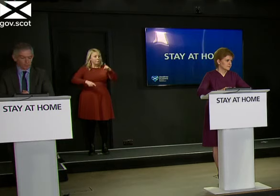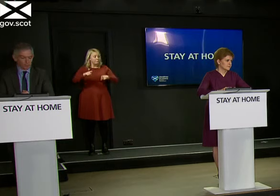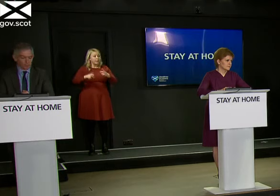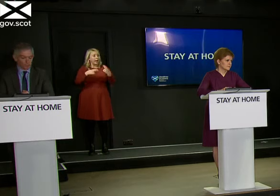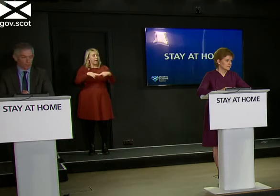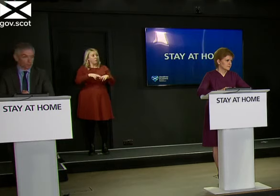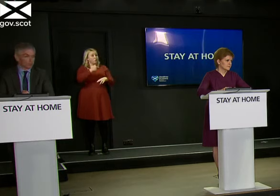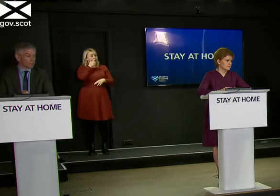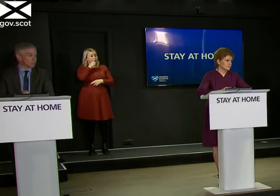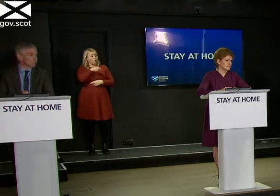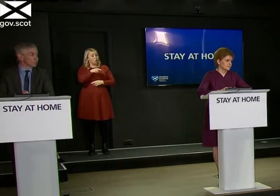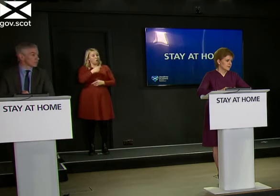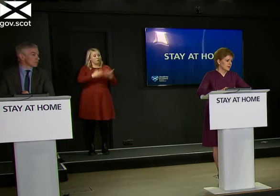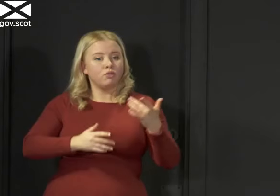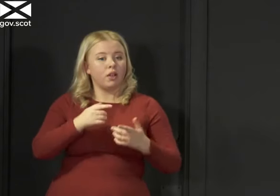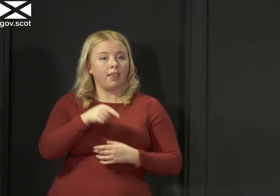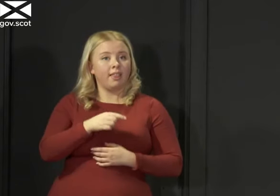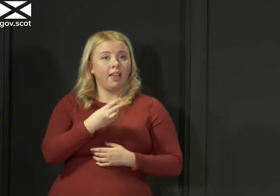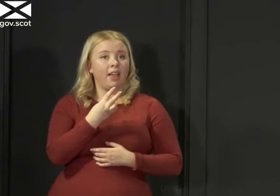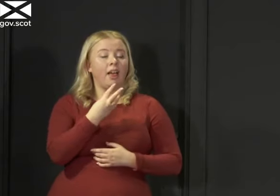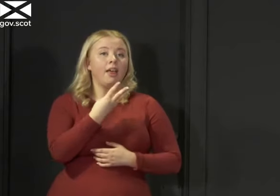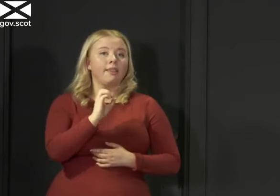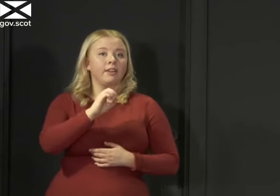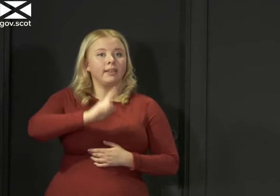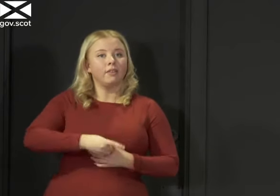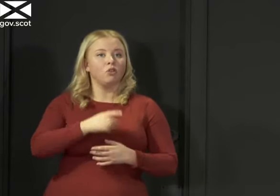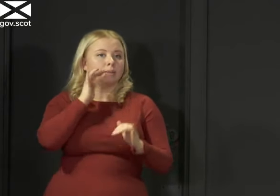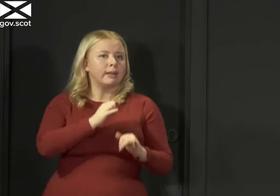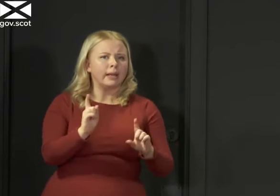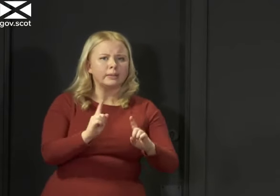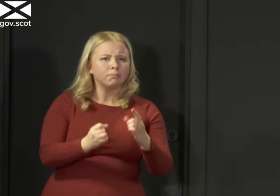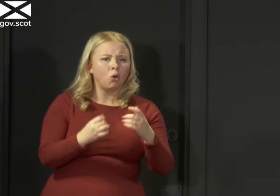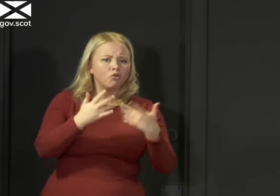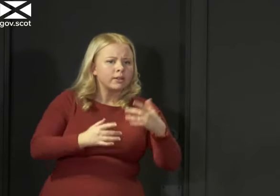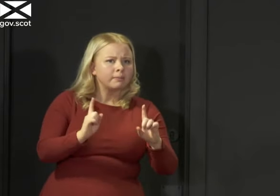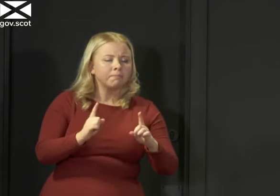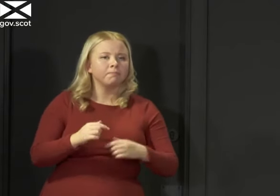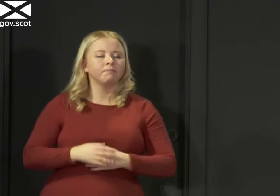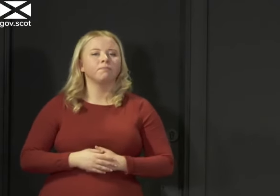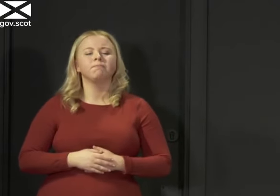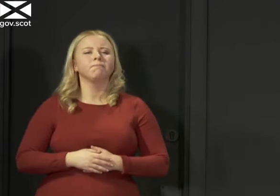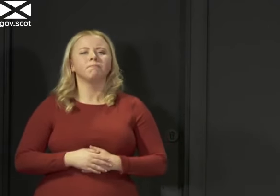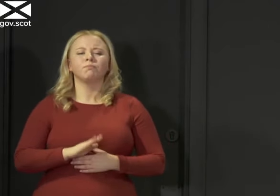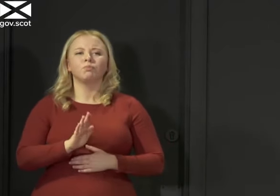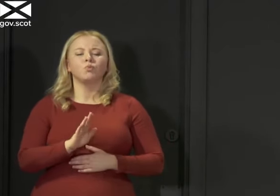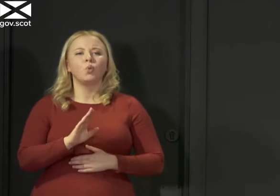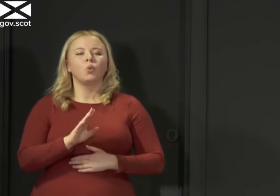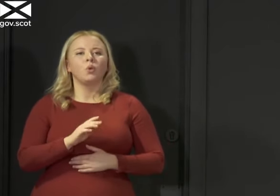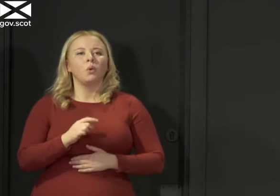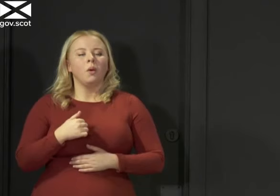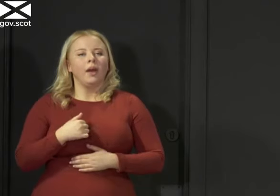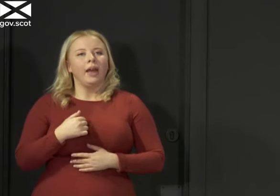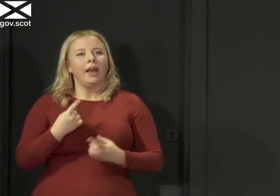knew what the result of these 30,000 tests were? No, I don't think that is the case at the moment. But the issue, I think,